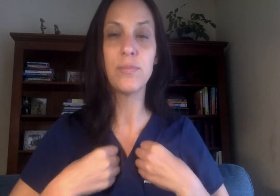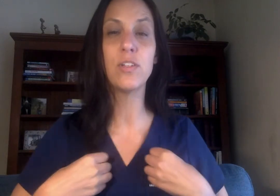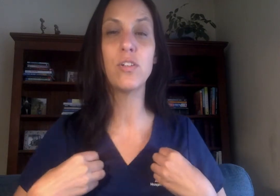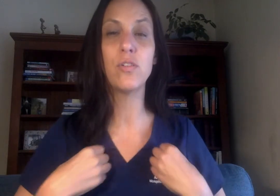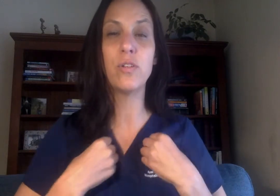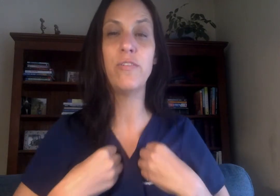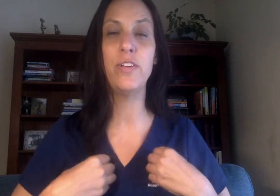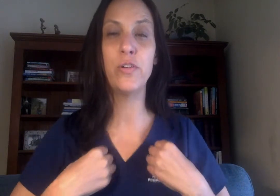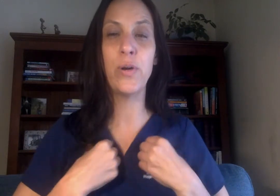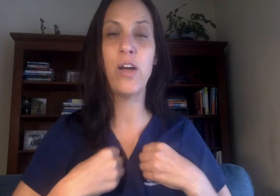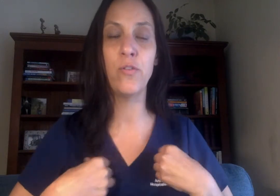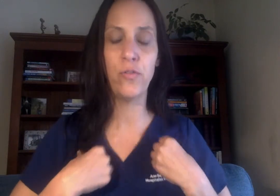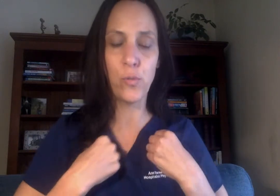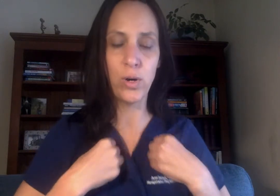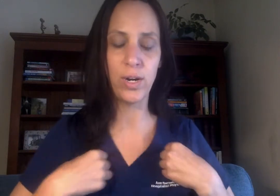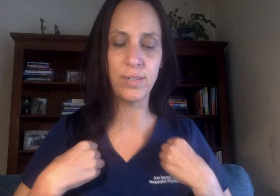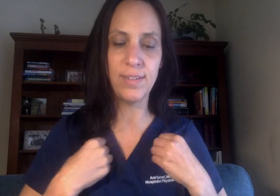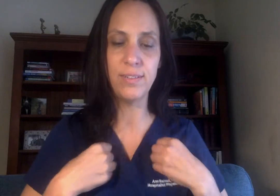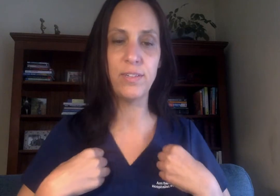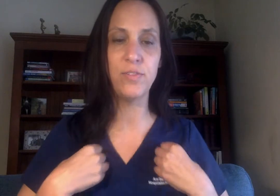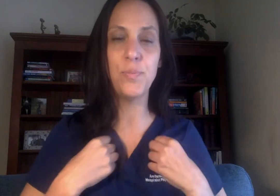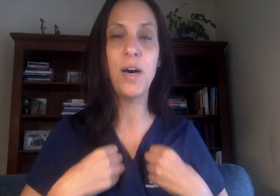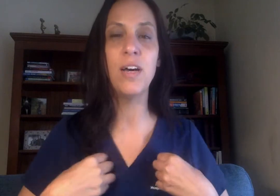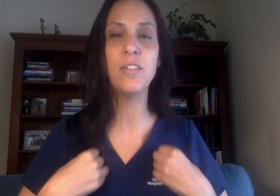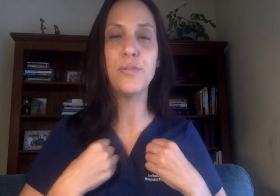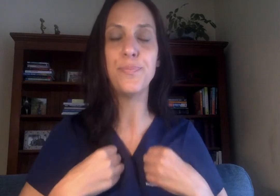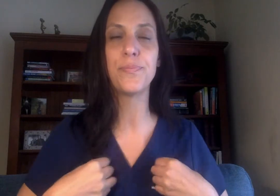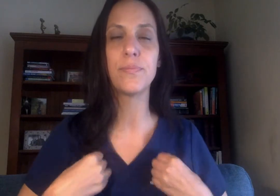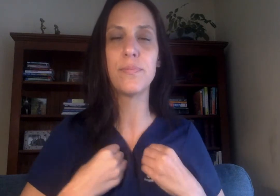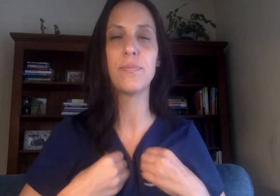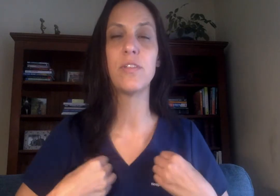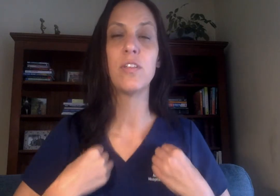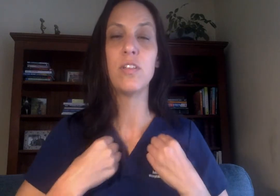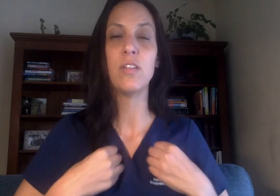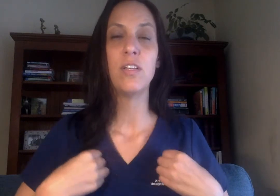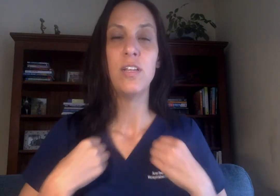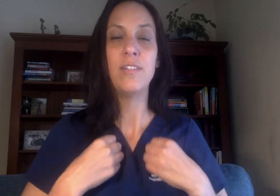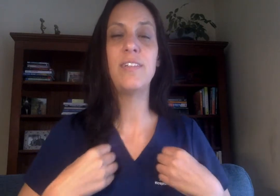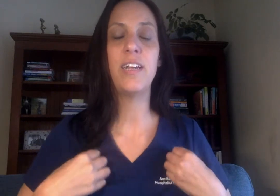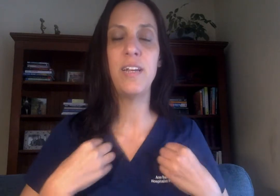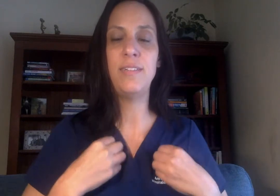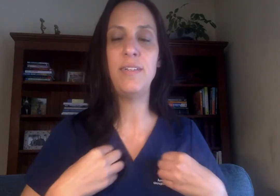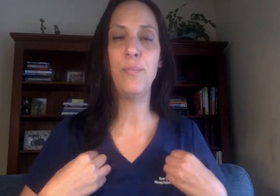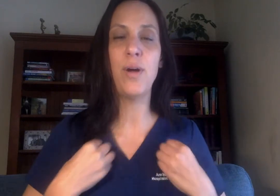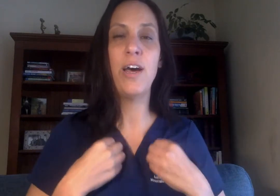Let's really feel around for a sensitive spot. Let's take a nice deep breath.